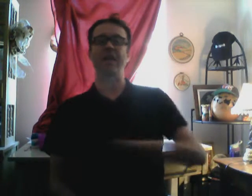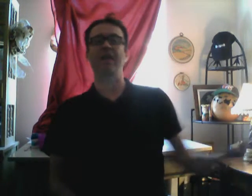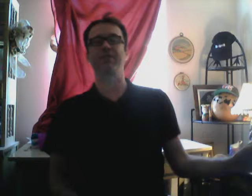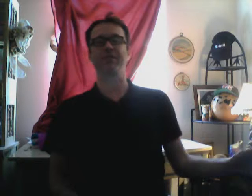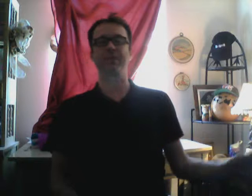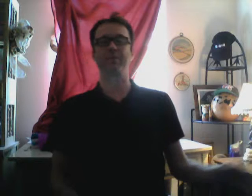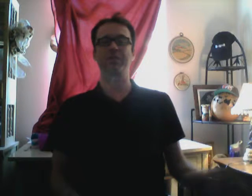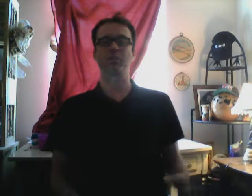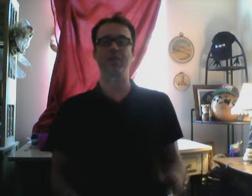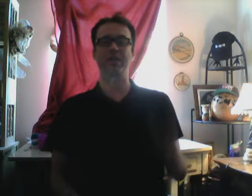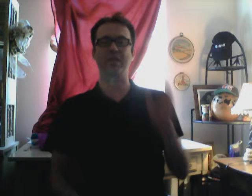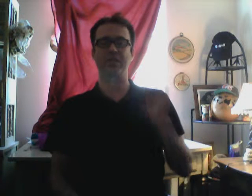Is.